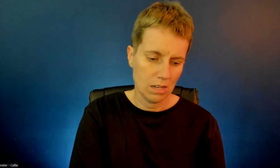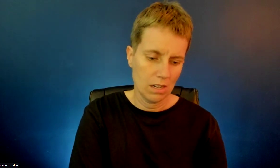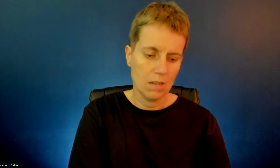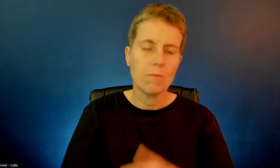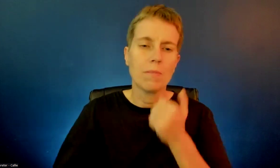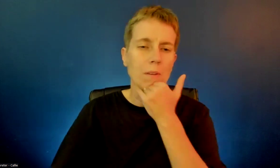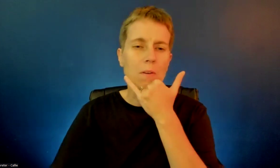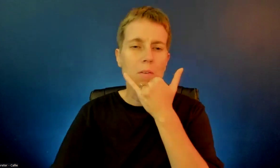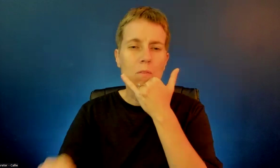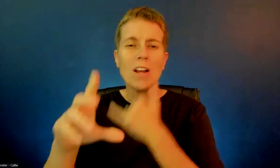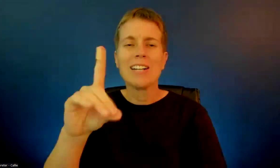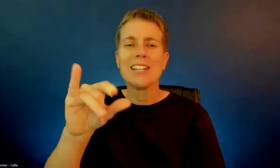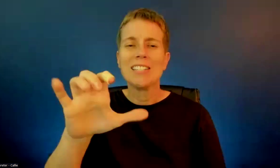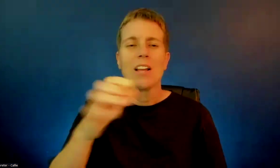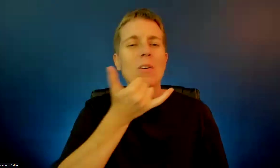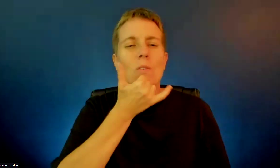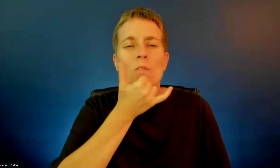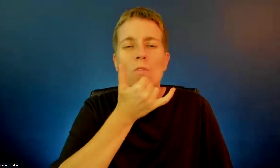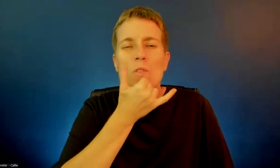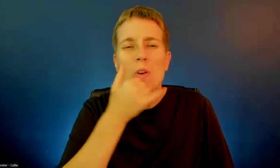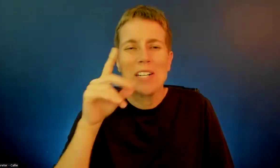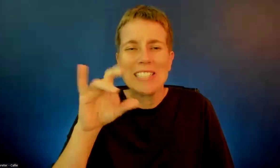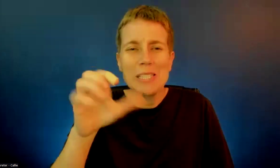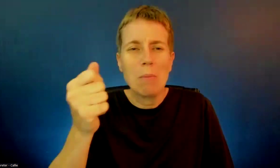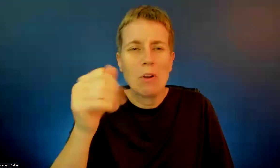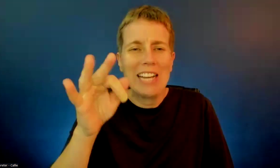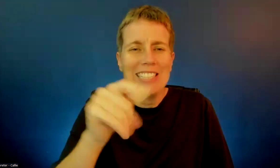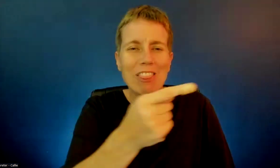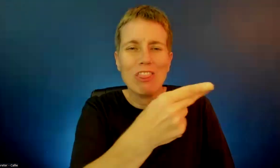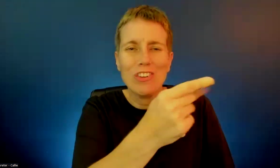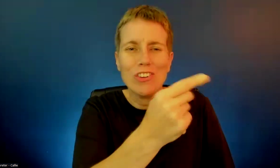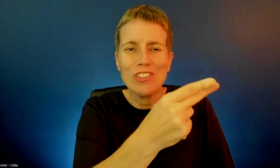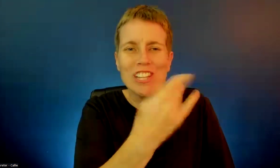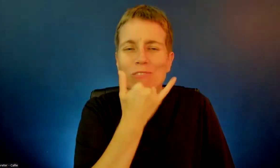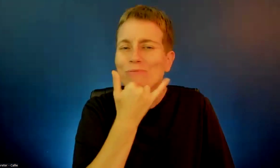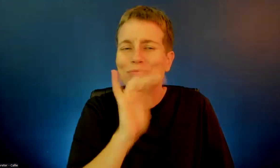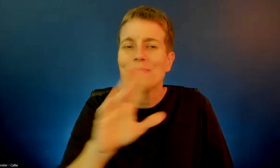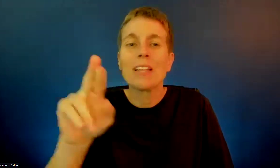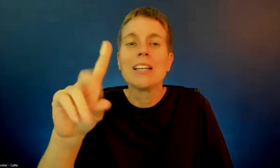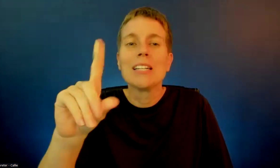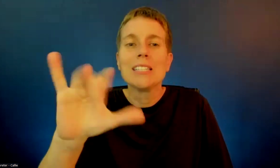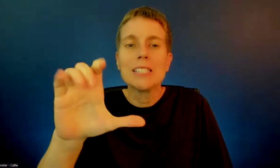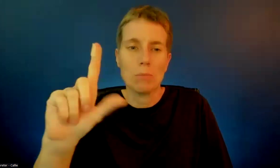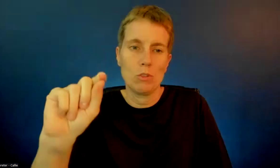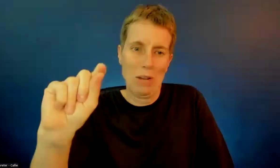So, the 20th... Oh, Jay had bad eyes. The 20th is that Friday. Yep, 20th.